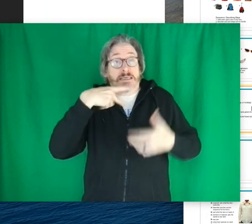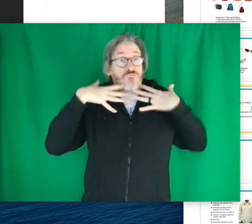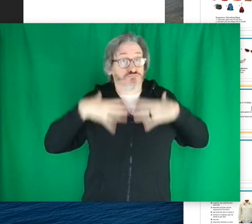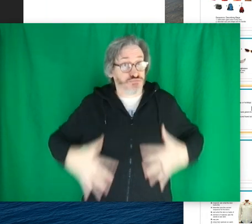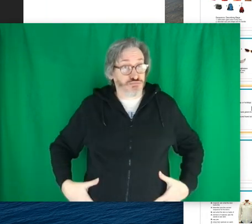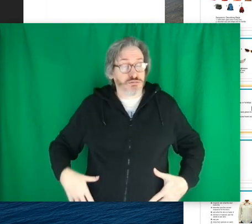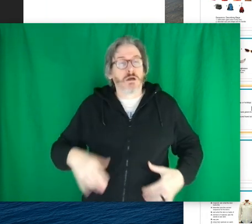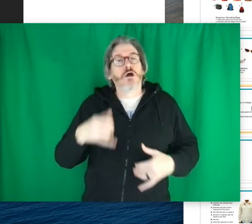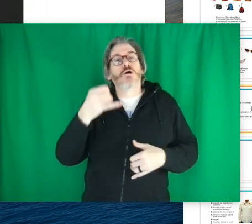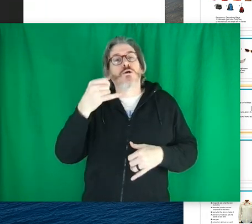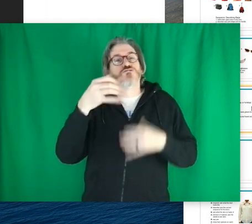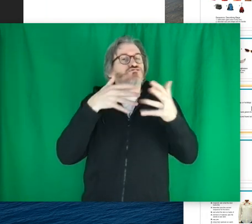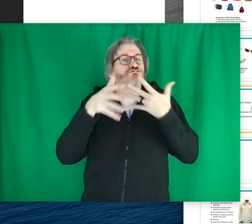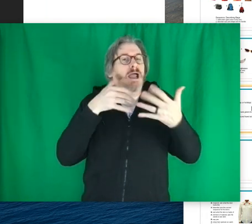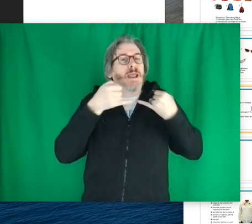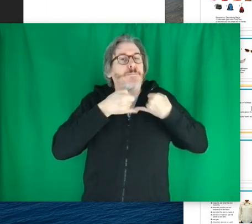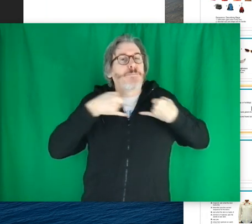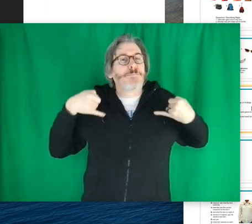Brrr.